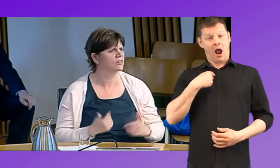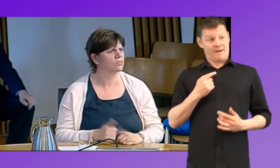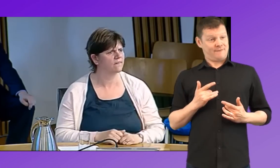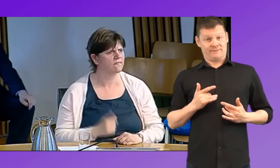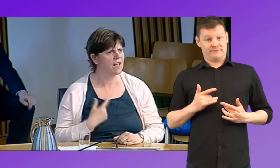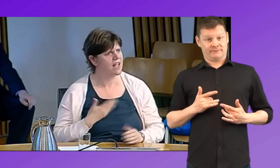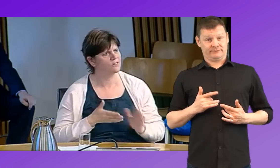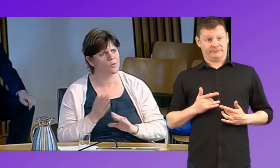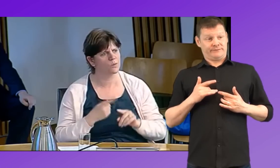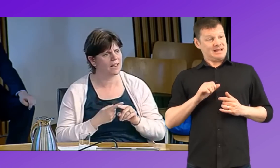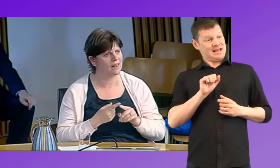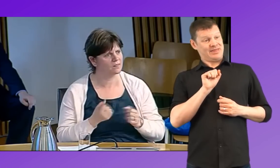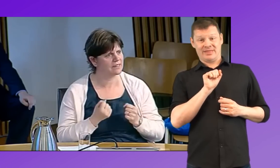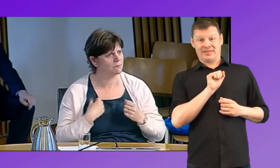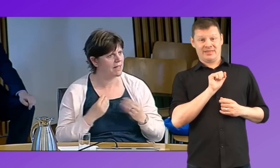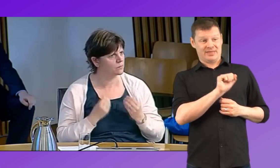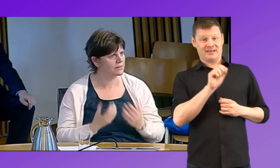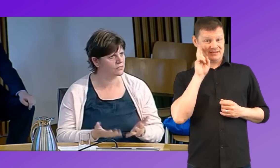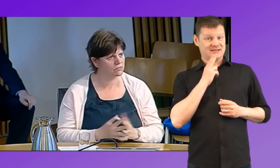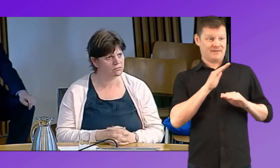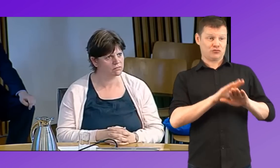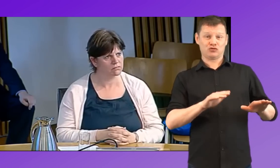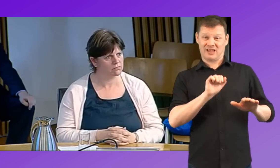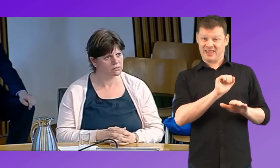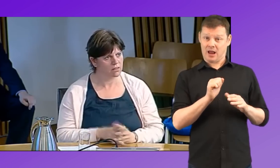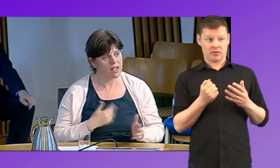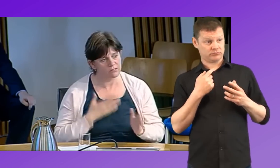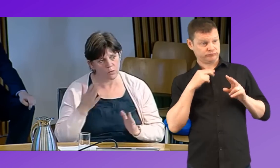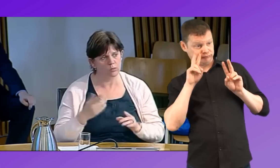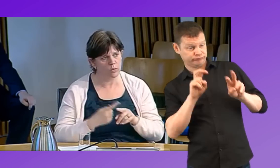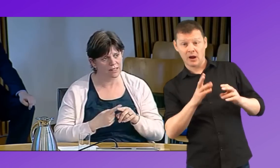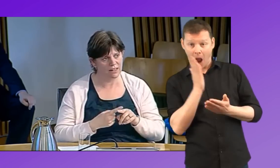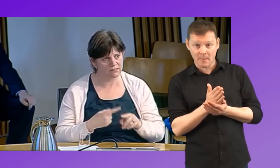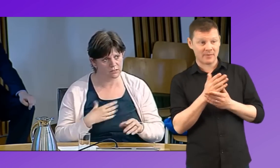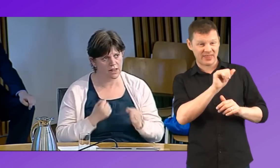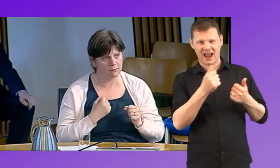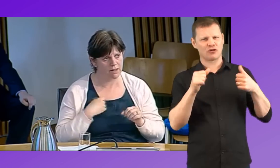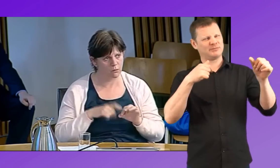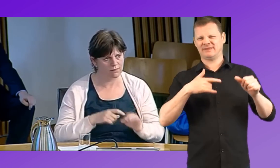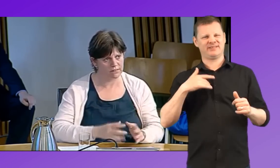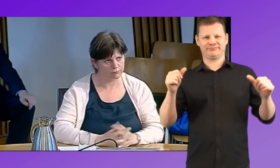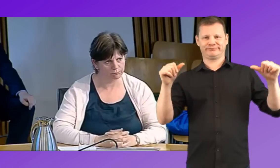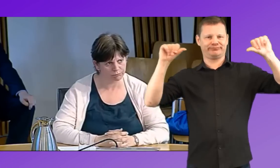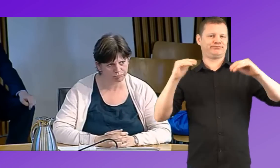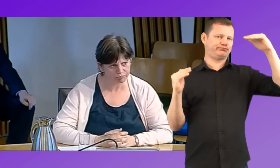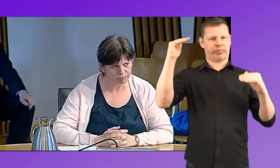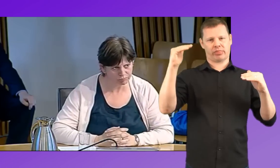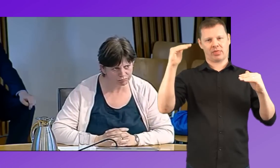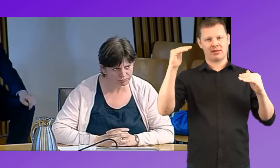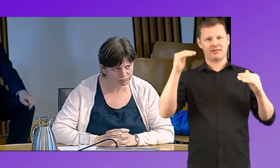Well, feel that the achievements, you know, in Scotland would be woefully bad and inadequate. think that's what